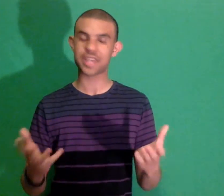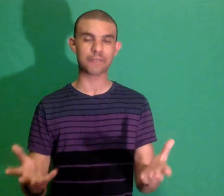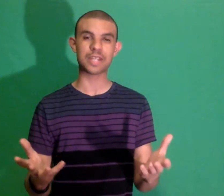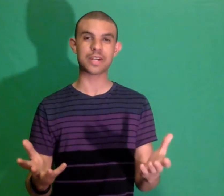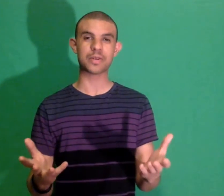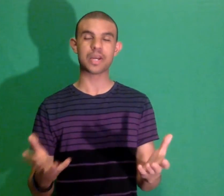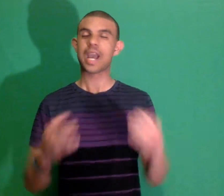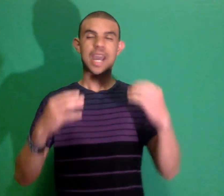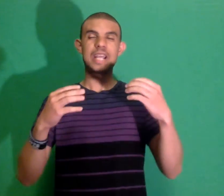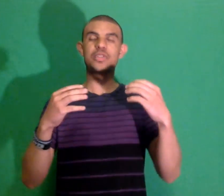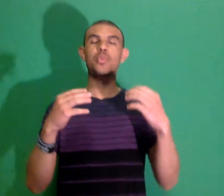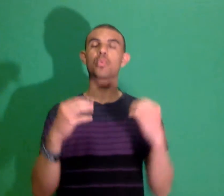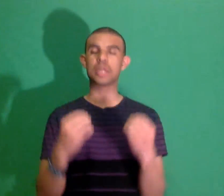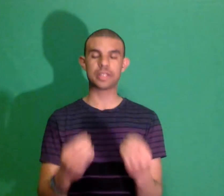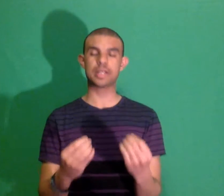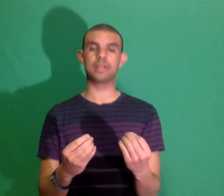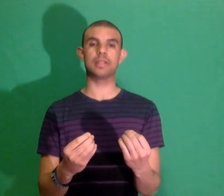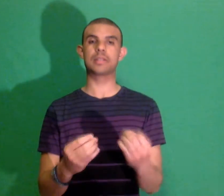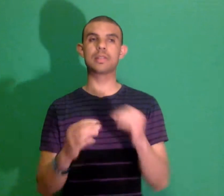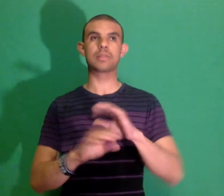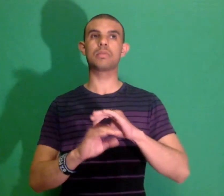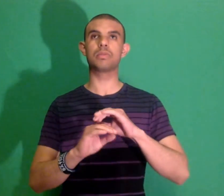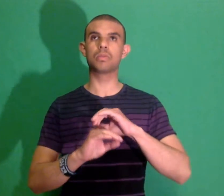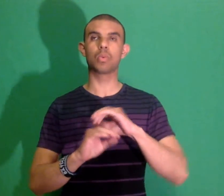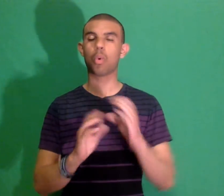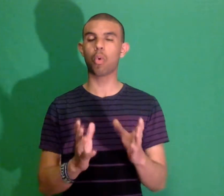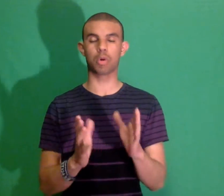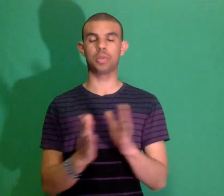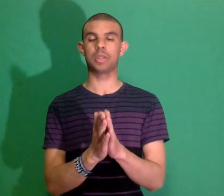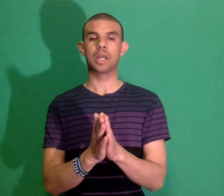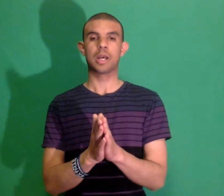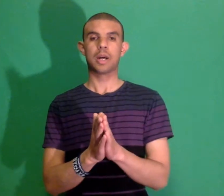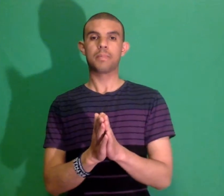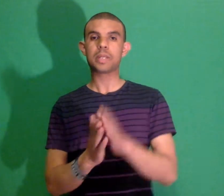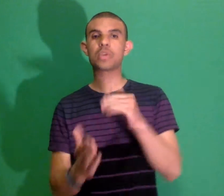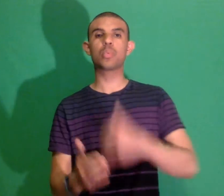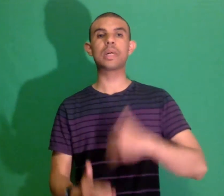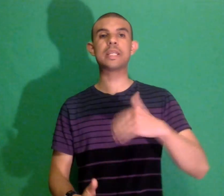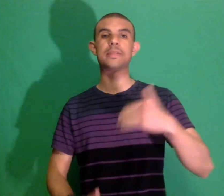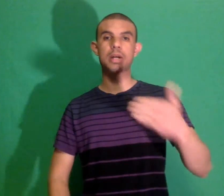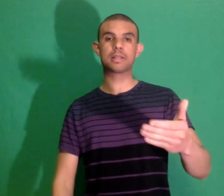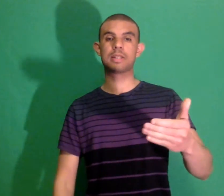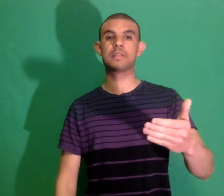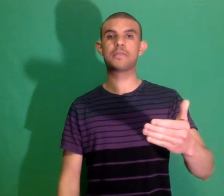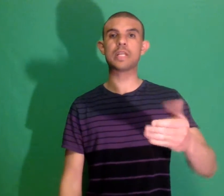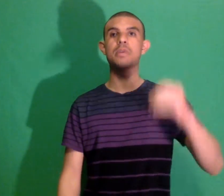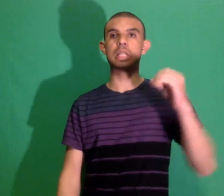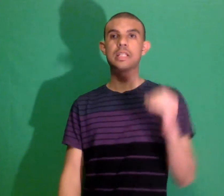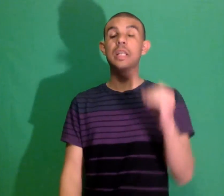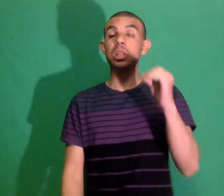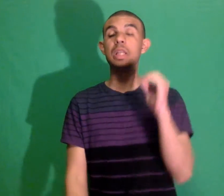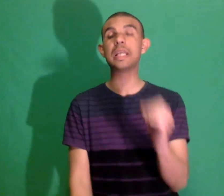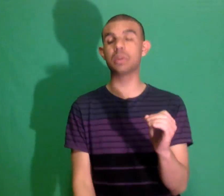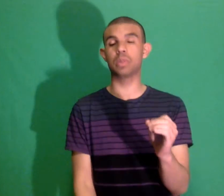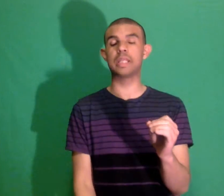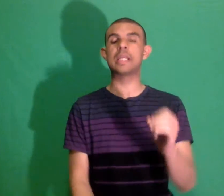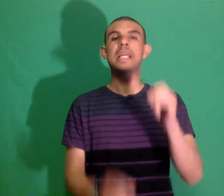video it's ridiculous the horrible because what he does in his videos is he literally he